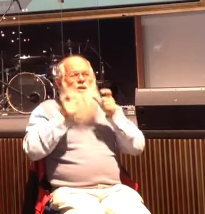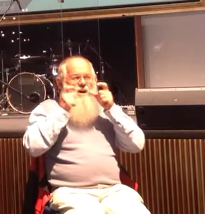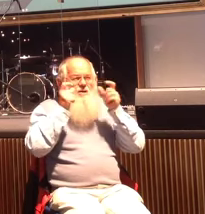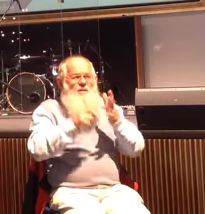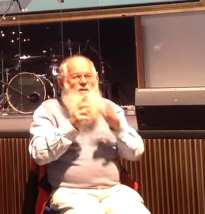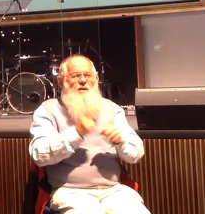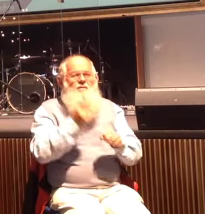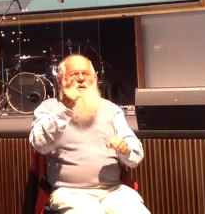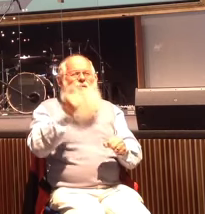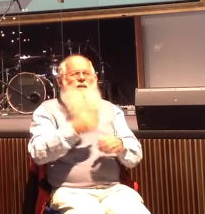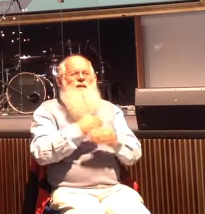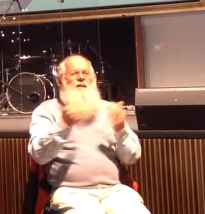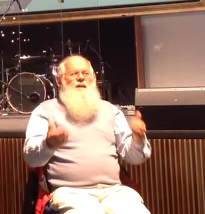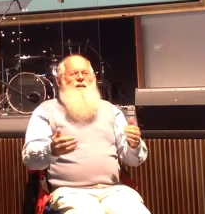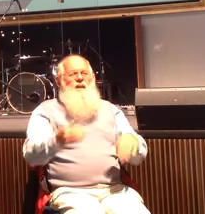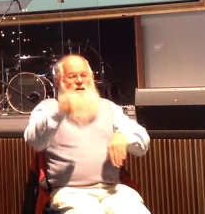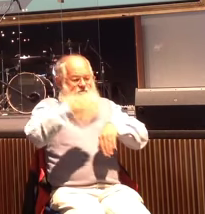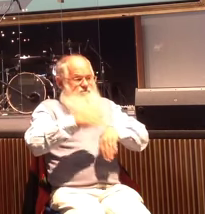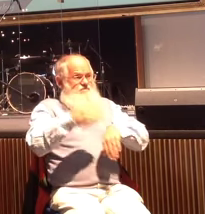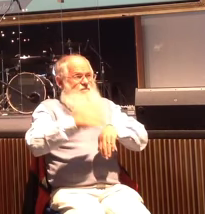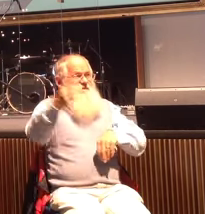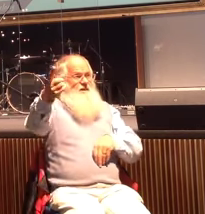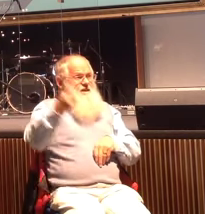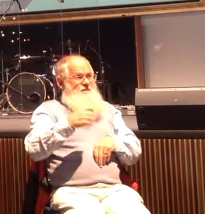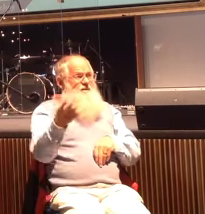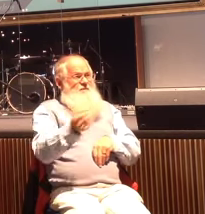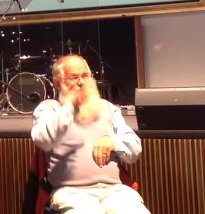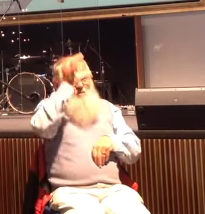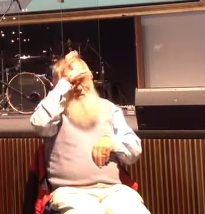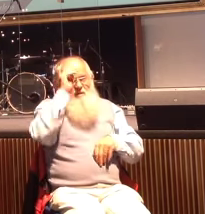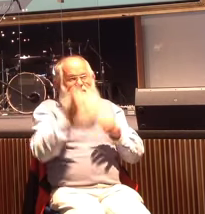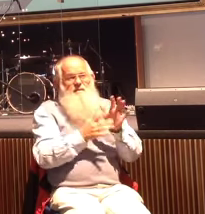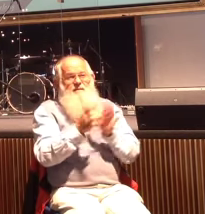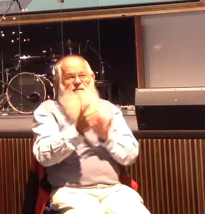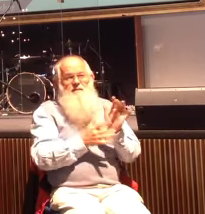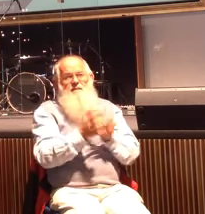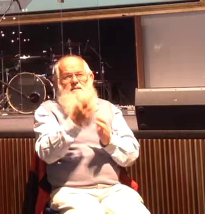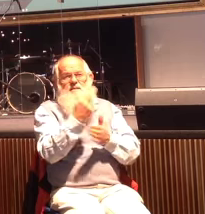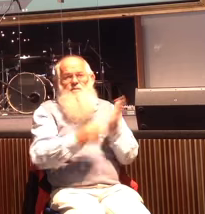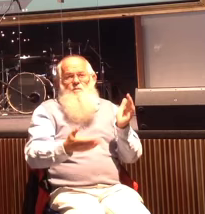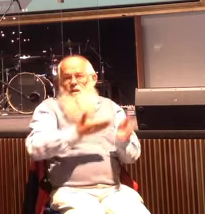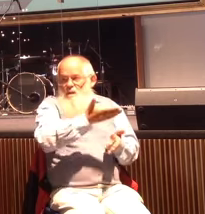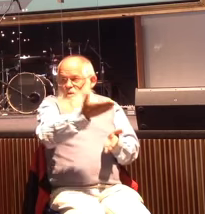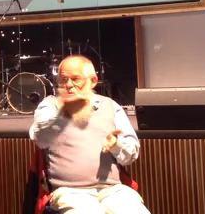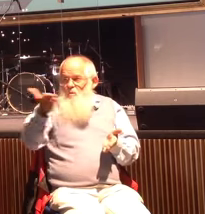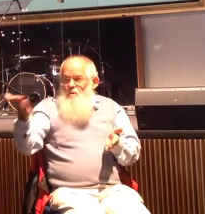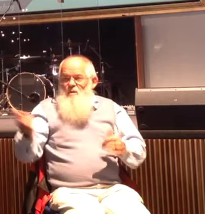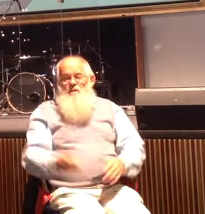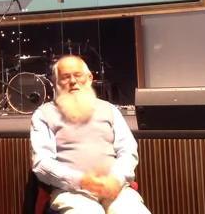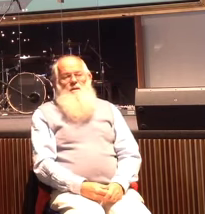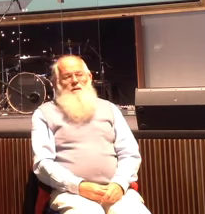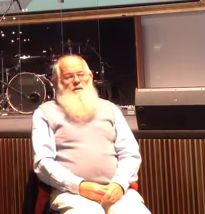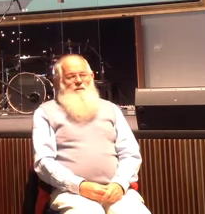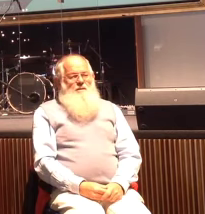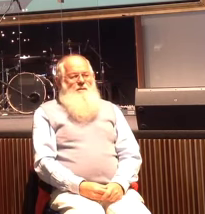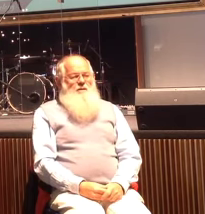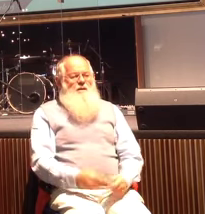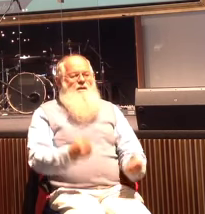now they're being swamped, you have to always remember that Jesus is with you. I love the testimonies of that.